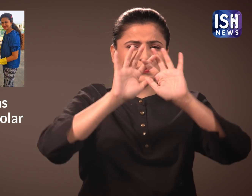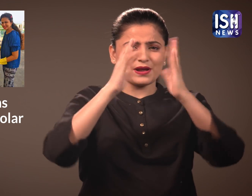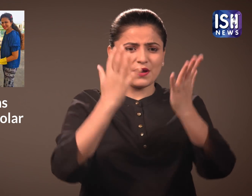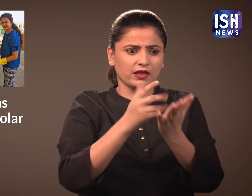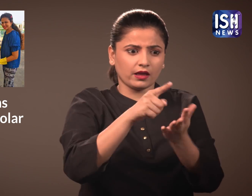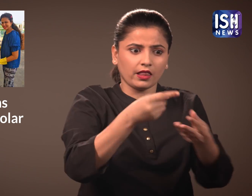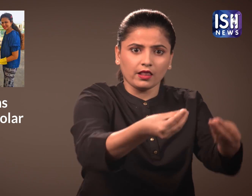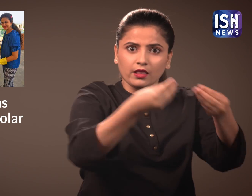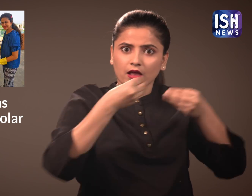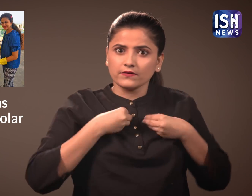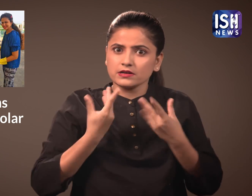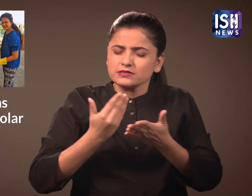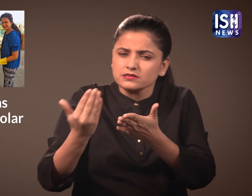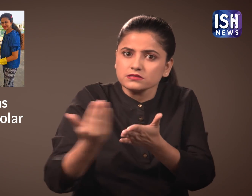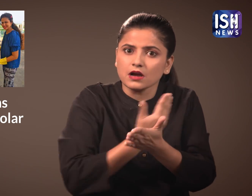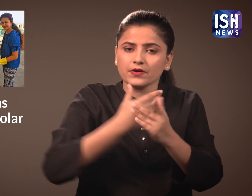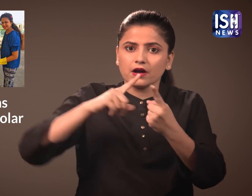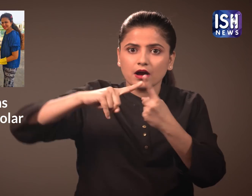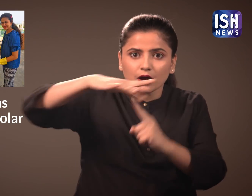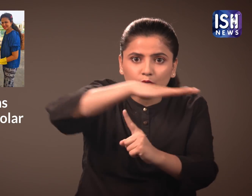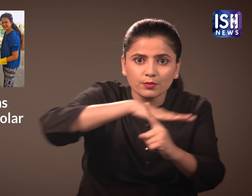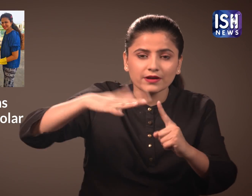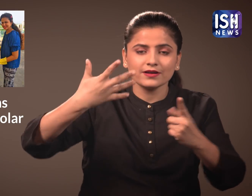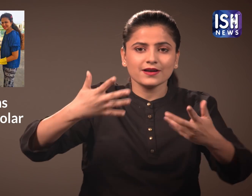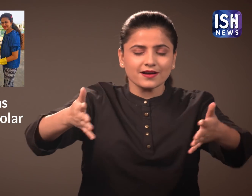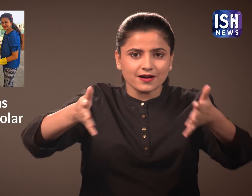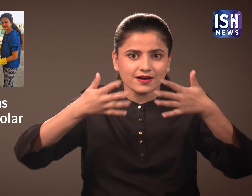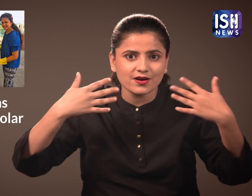Just like the environment gives us resources and keeps us safe,